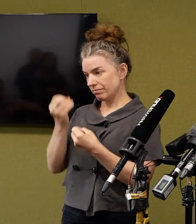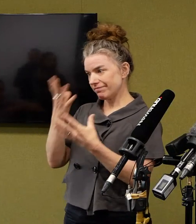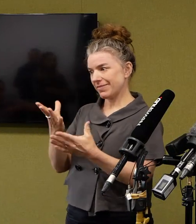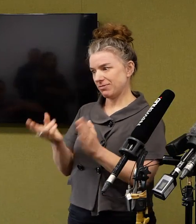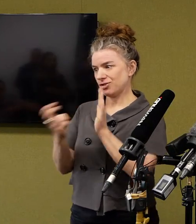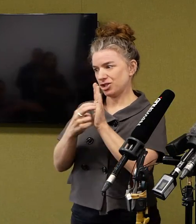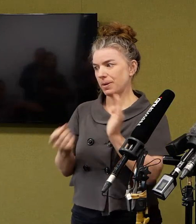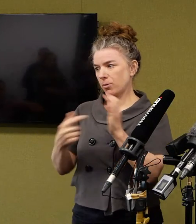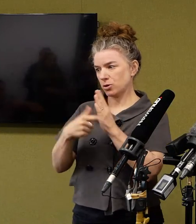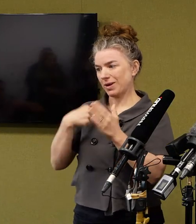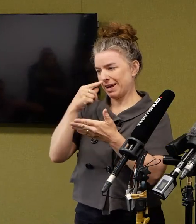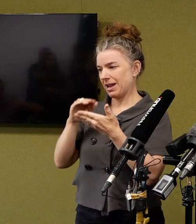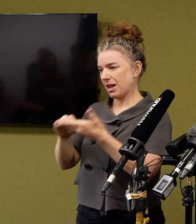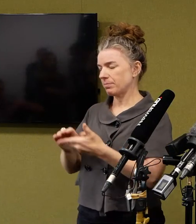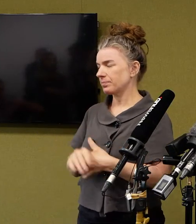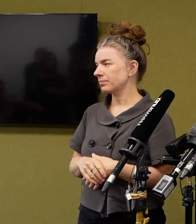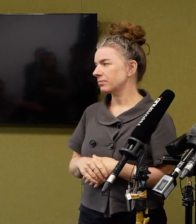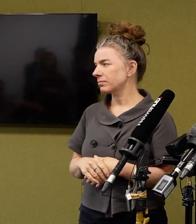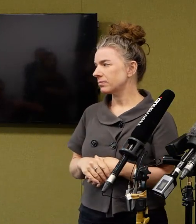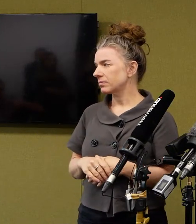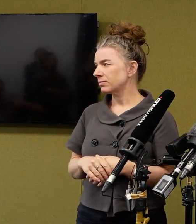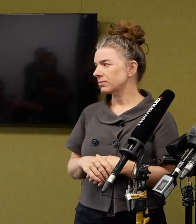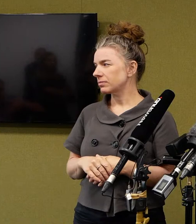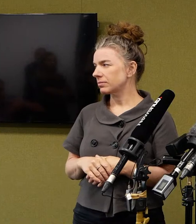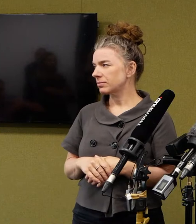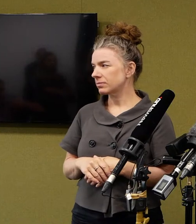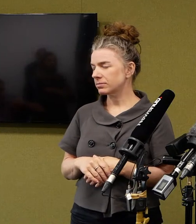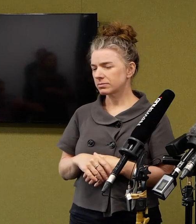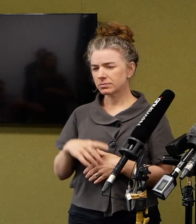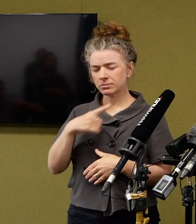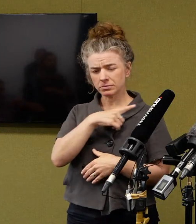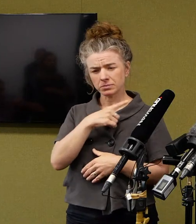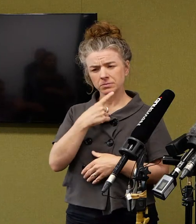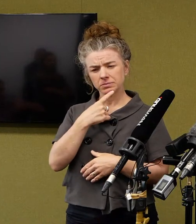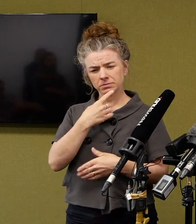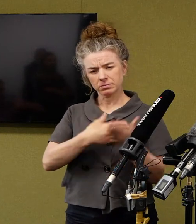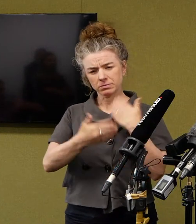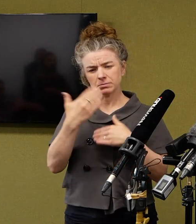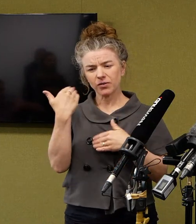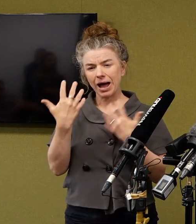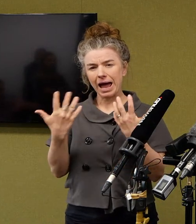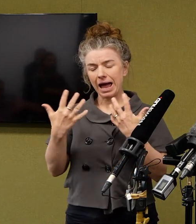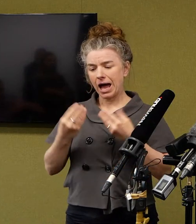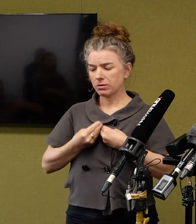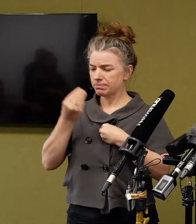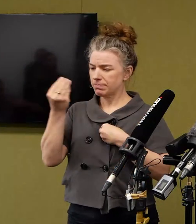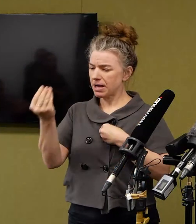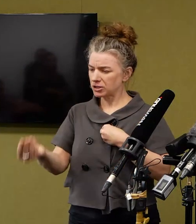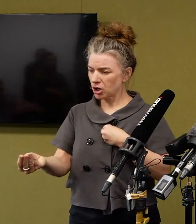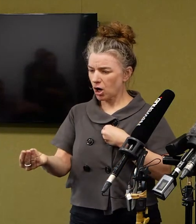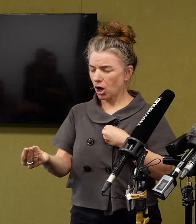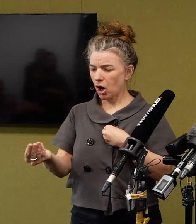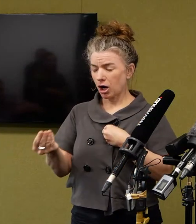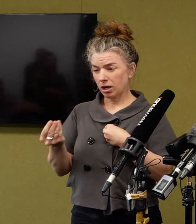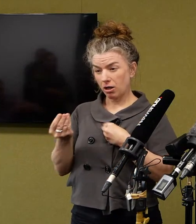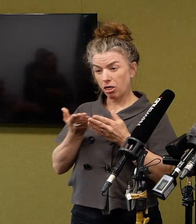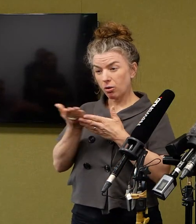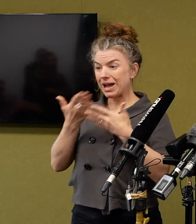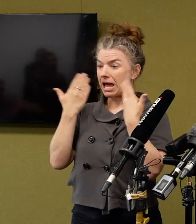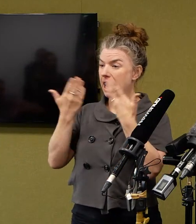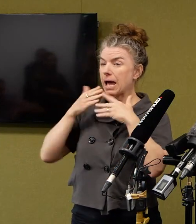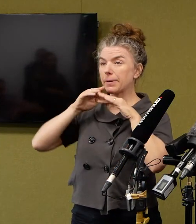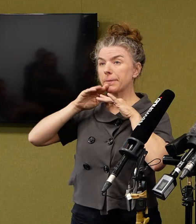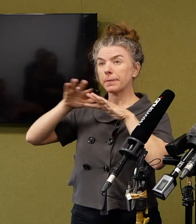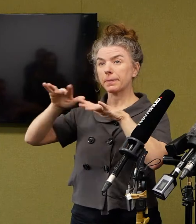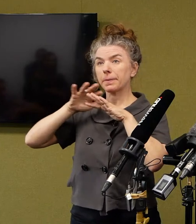essentially there has been reports that it is spreading this way. Is that something that you accept or is that something that we already knew? Or is that